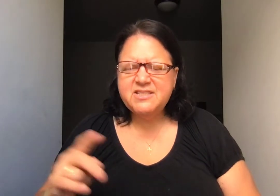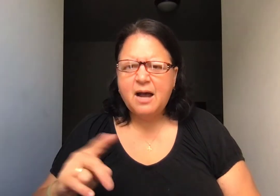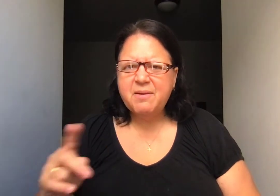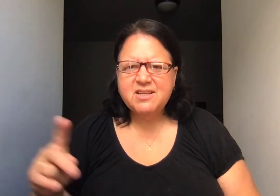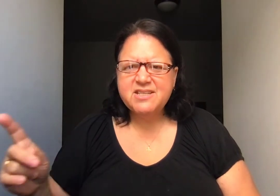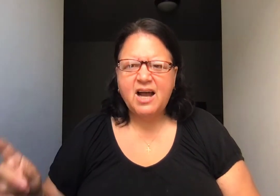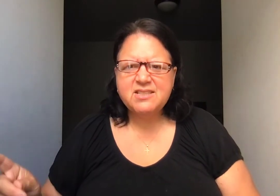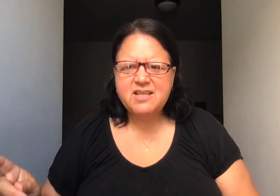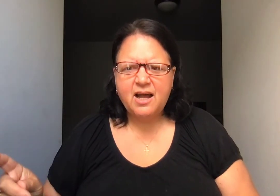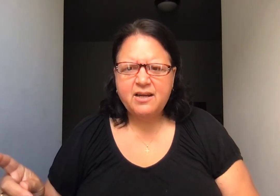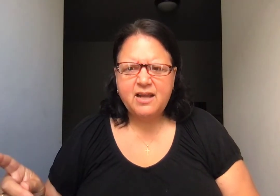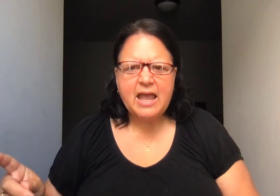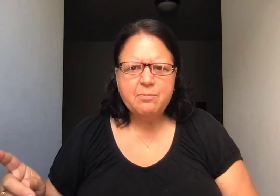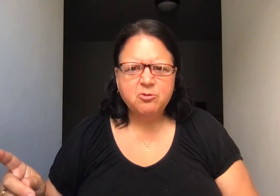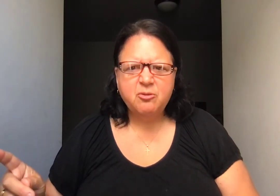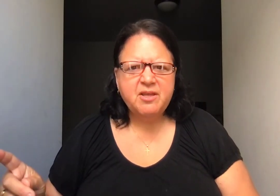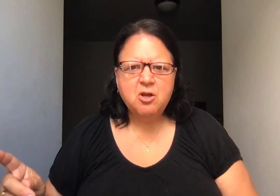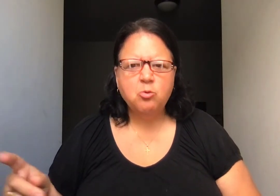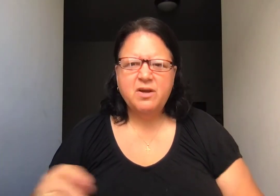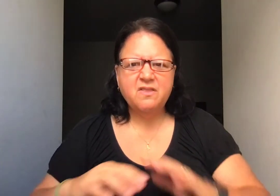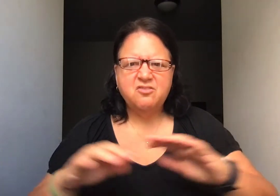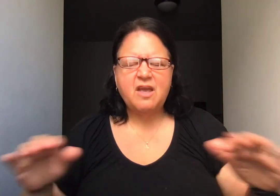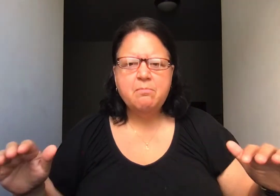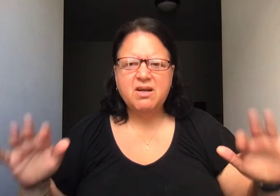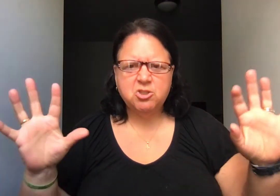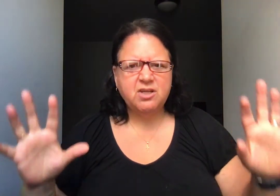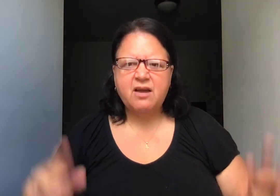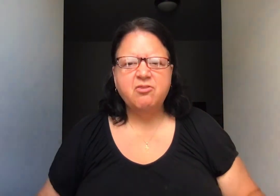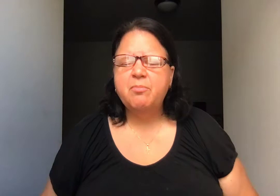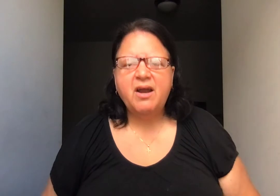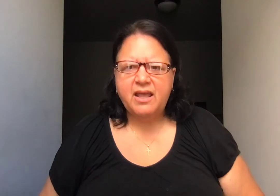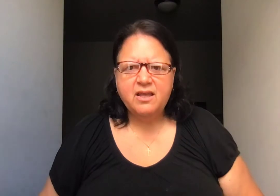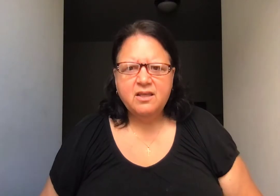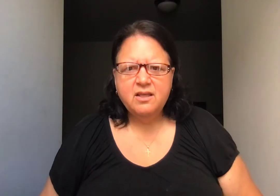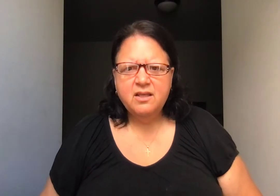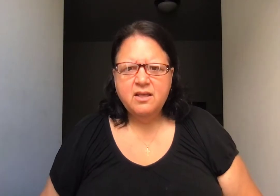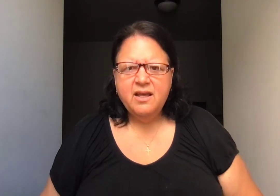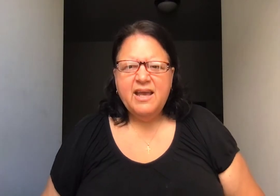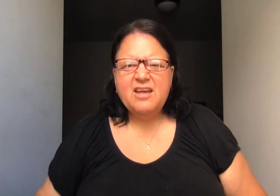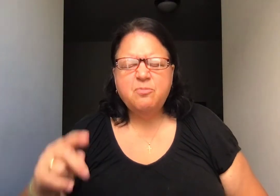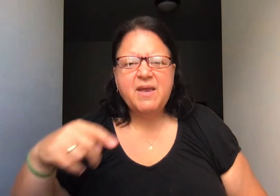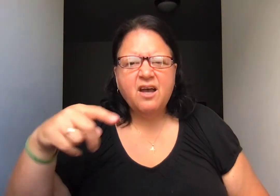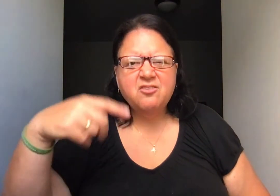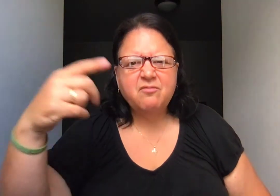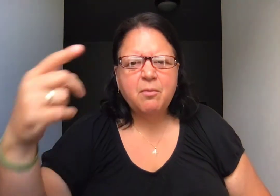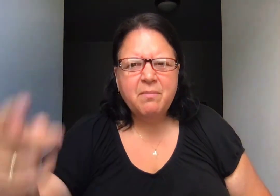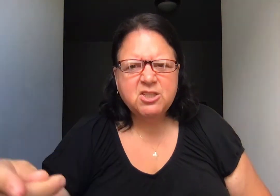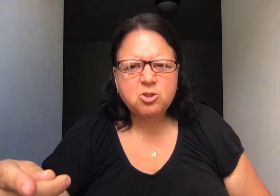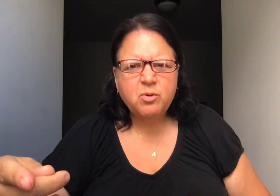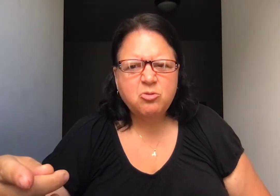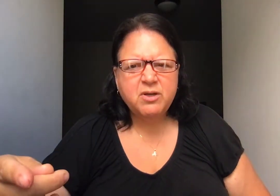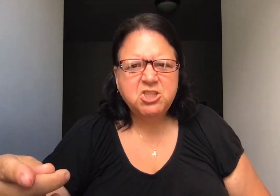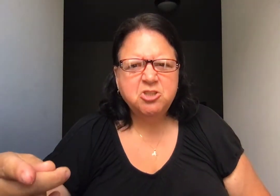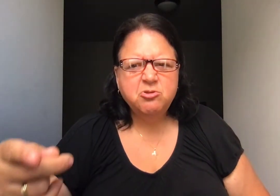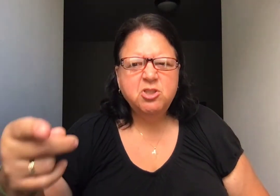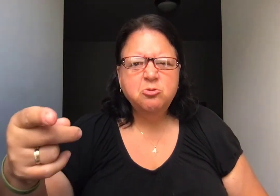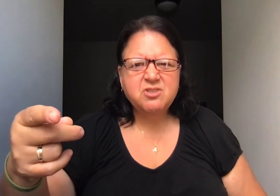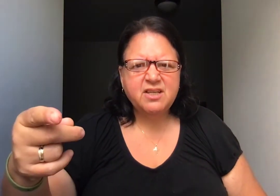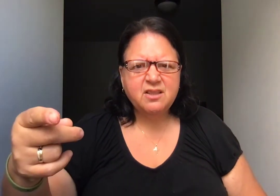not because God's not able to be known in the same measure to everybody. It's because of the measure with which you use it. The